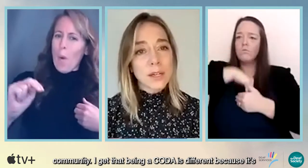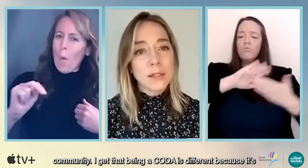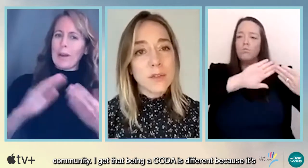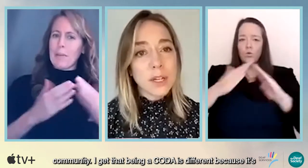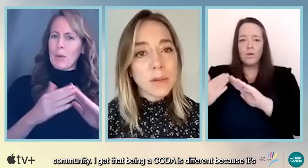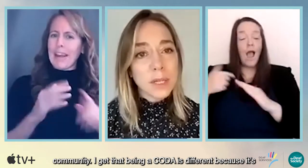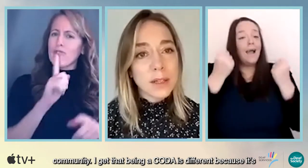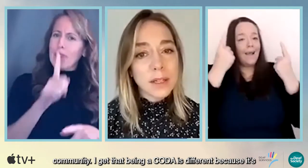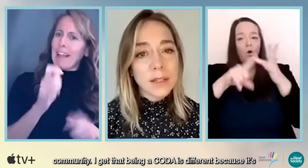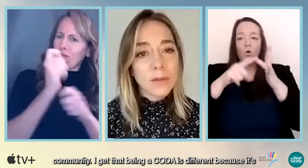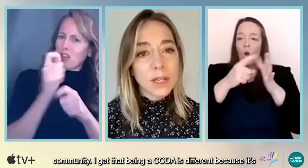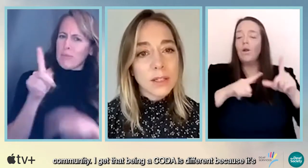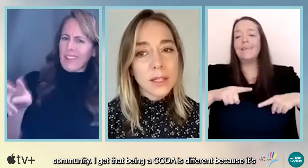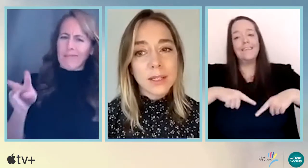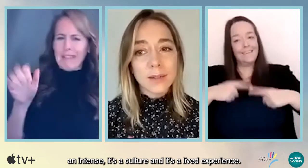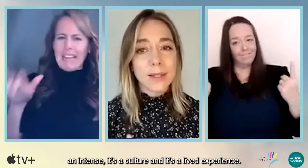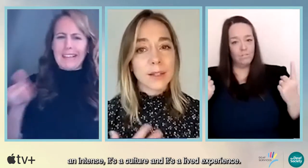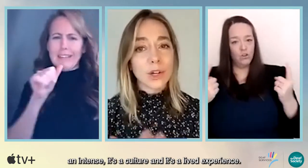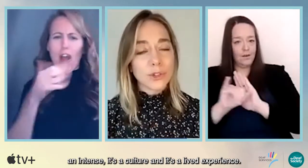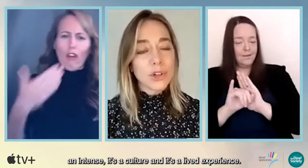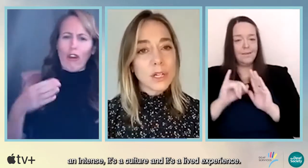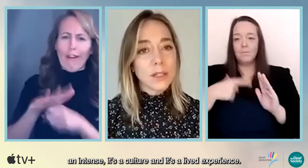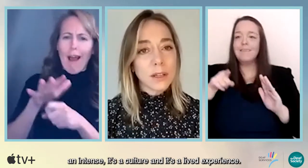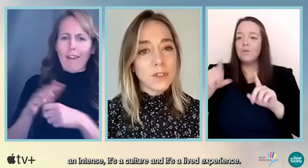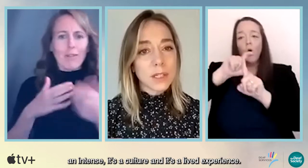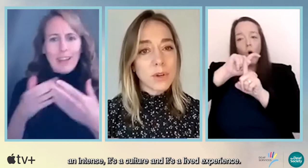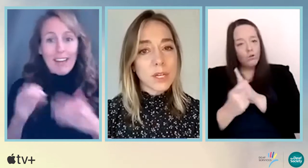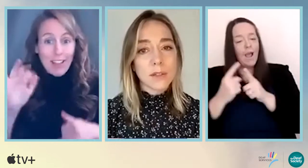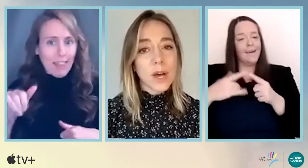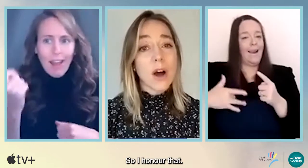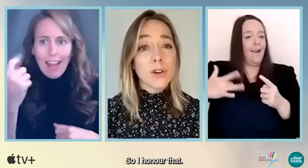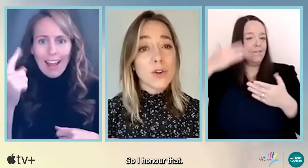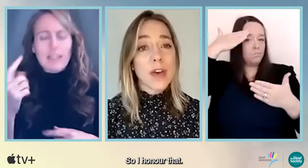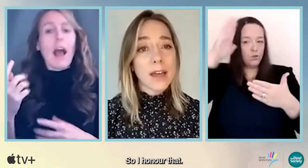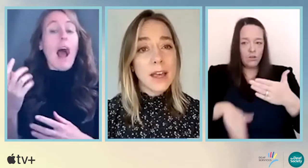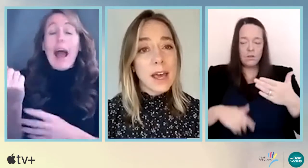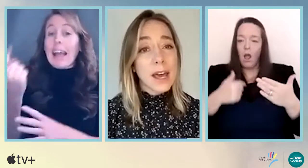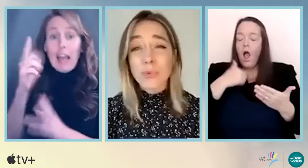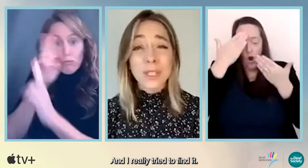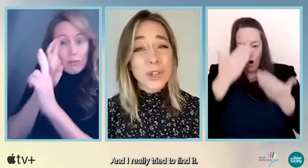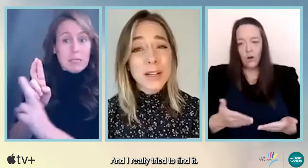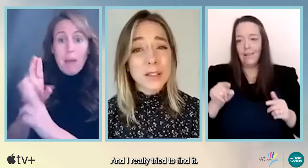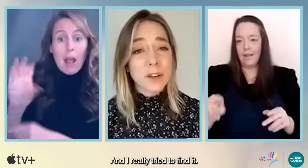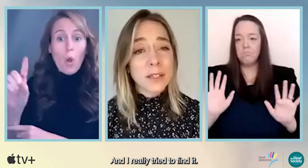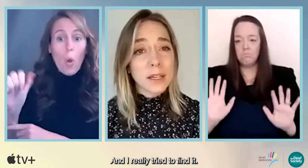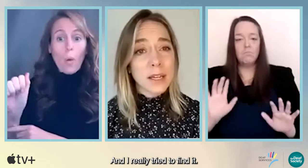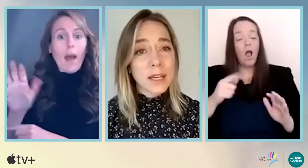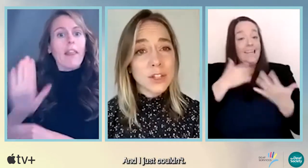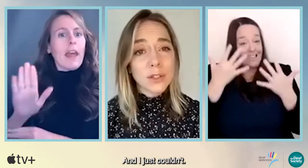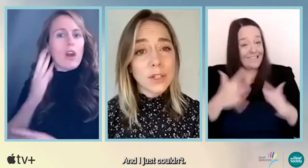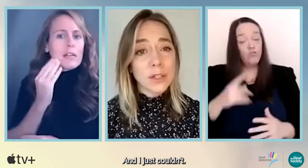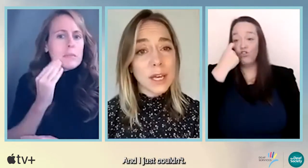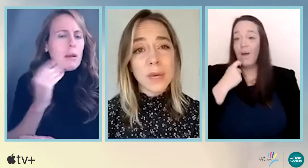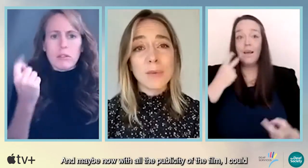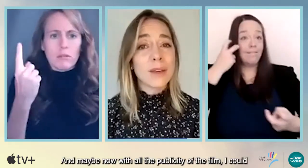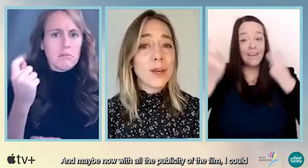a coda is different, because it is a, it's an intense, it's a culture, and it's a lived experience. So I honor that. And I really tried to find it. And I